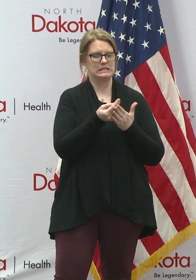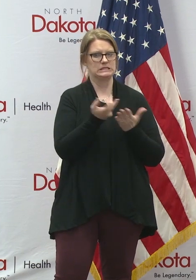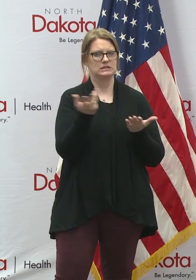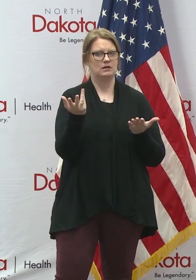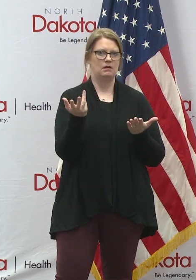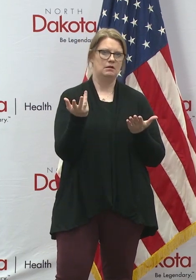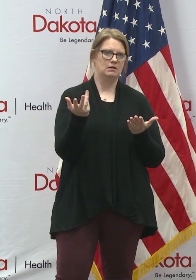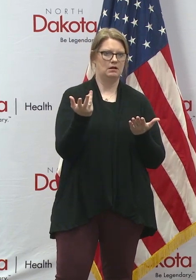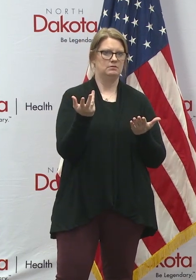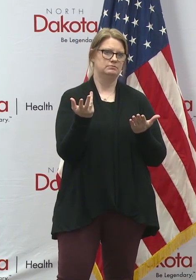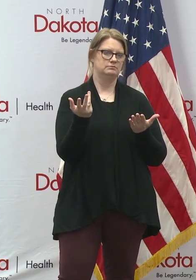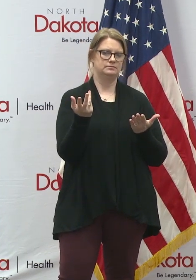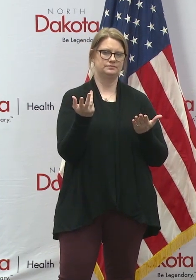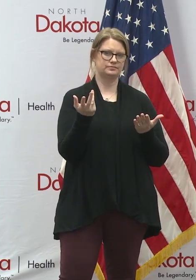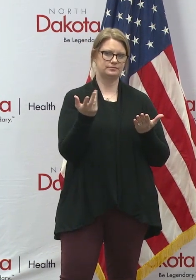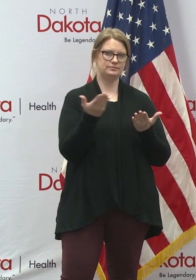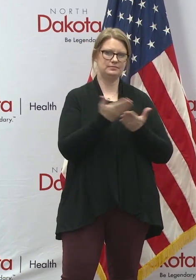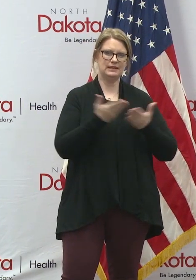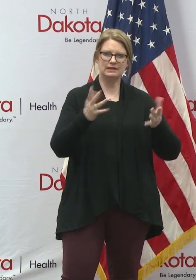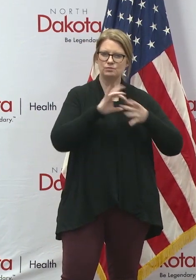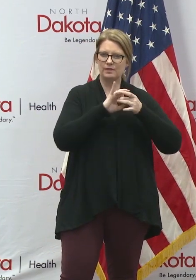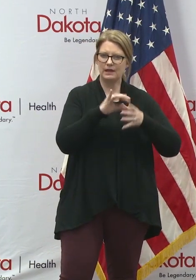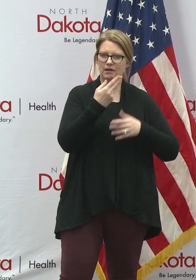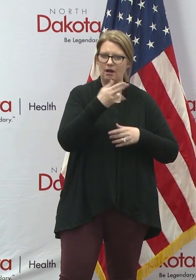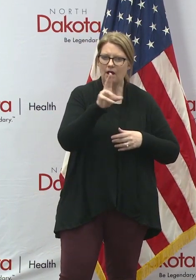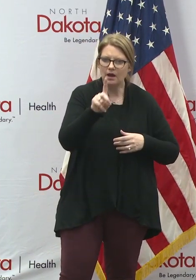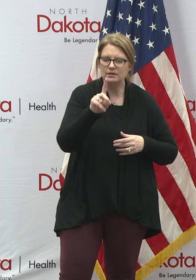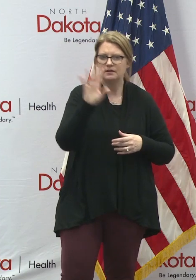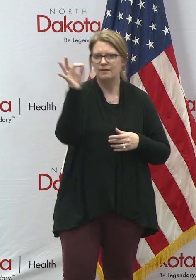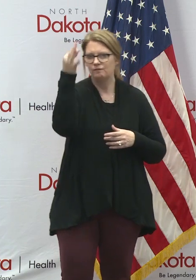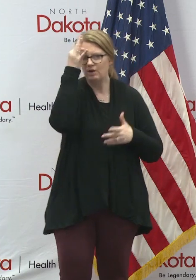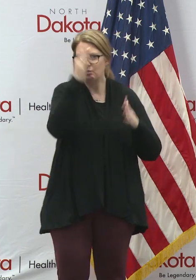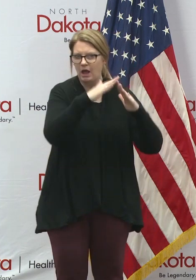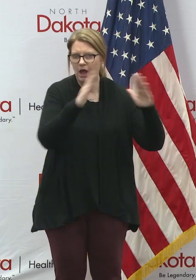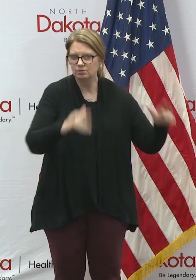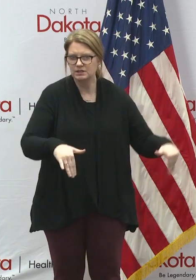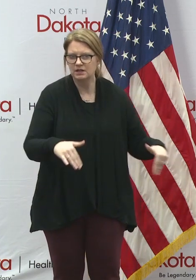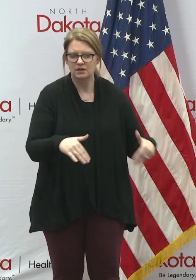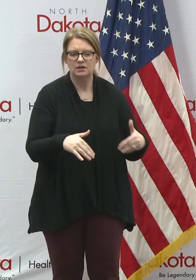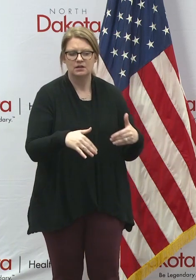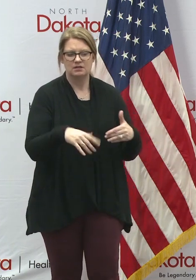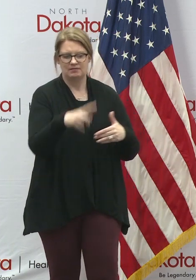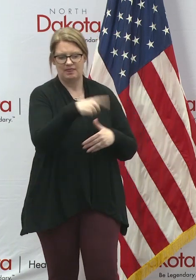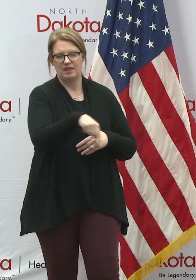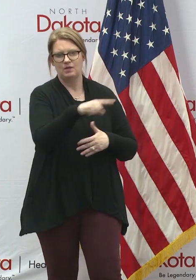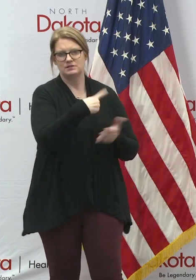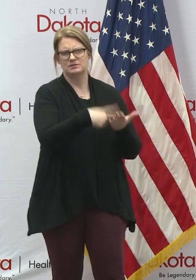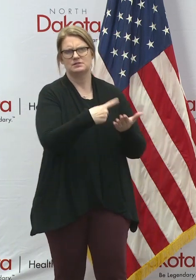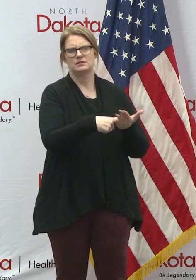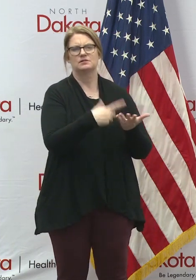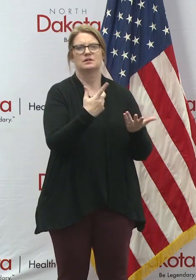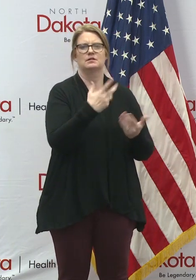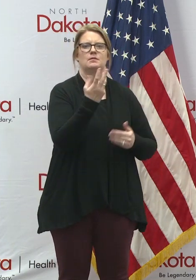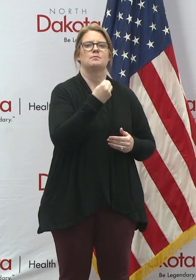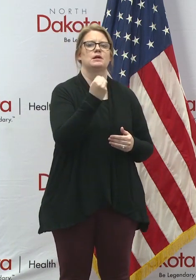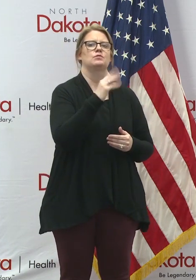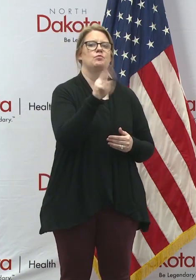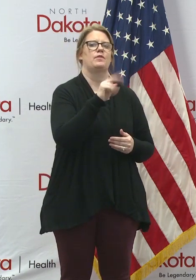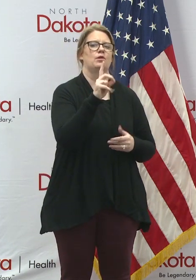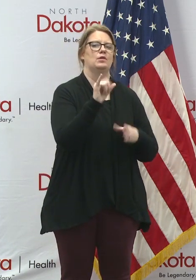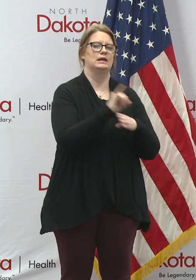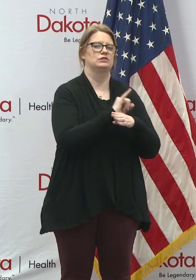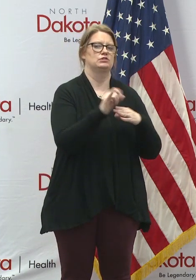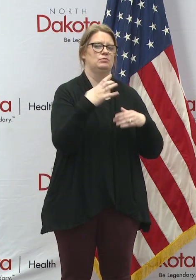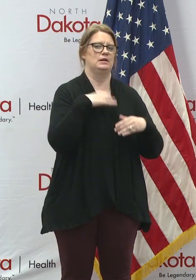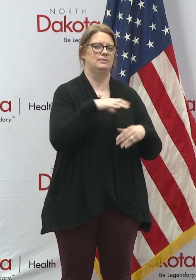uh, where we've got things related to HUD, you know, federal housing, uh, that all got discussed on our Monday North Dakota Industrial Commission